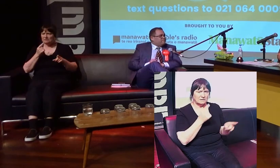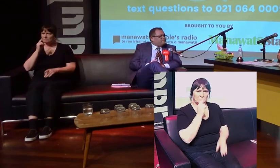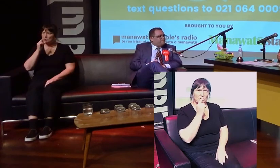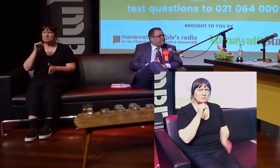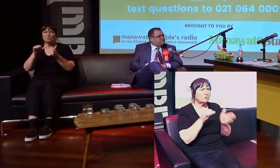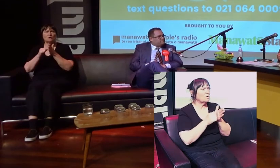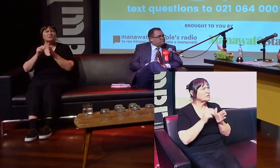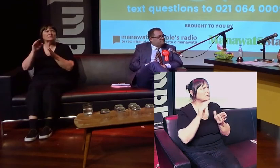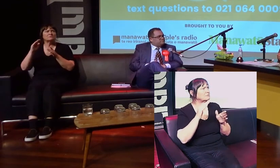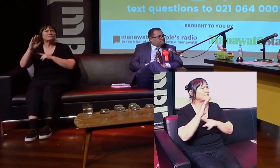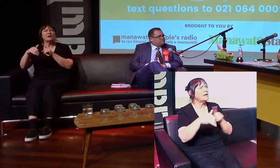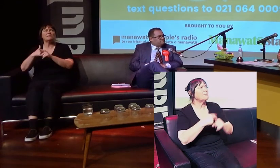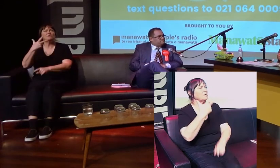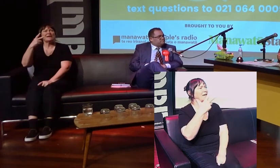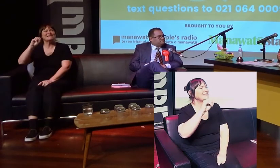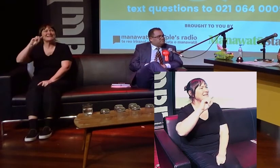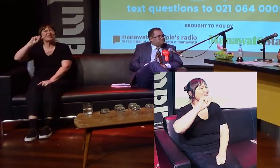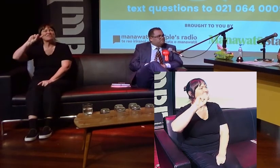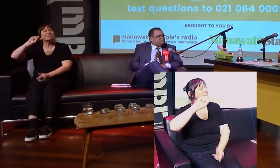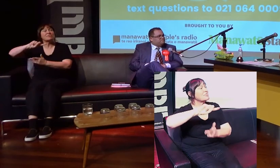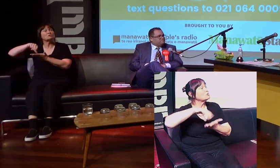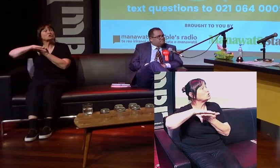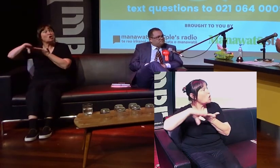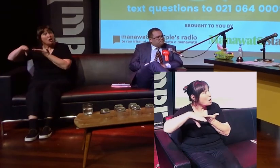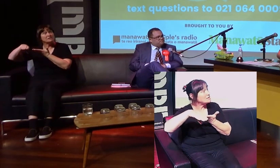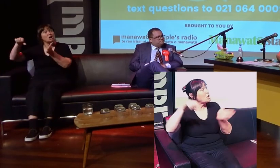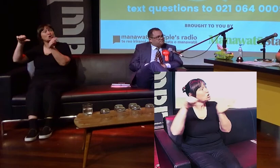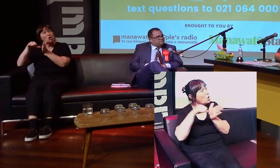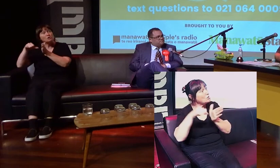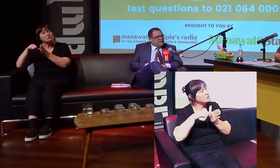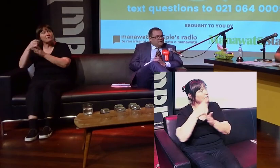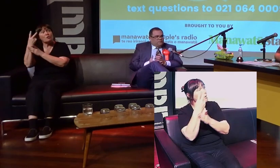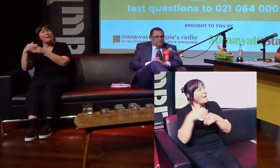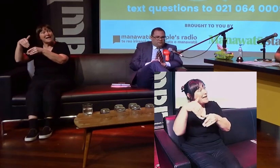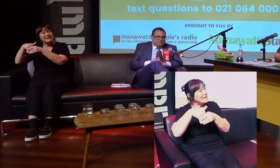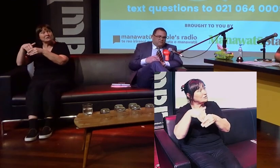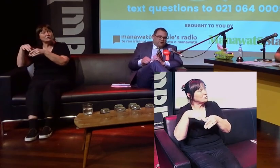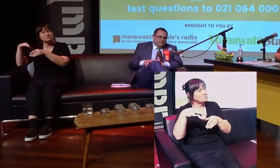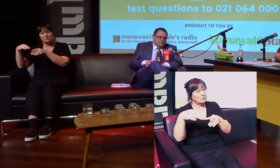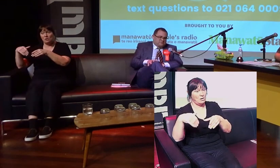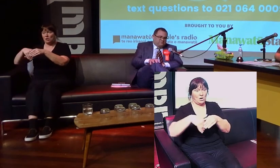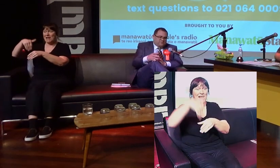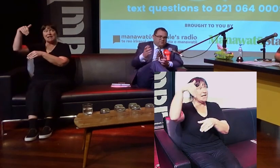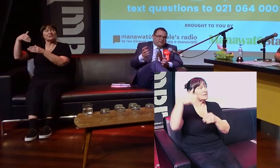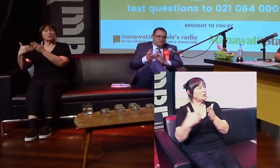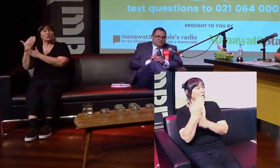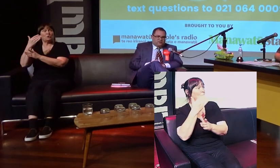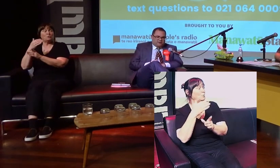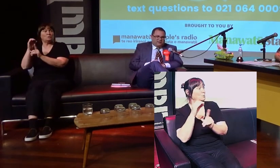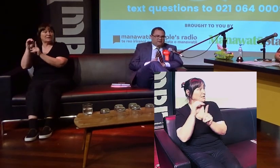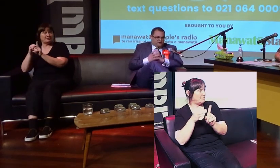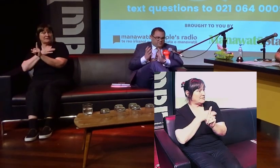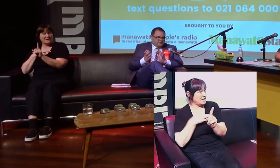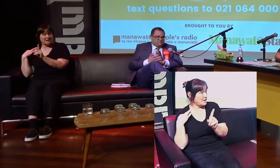for a by-election. Can you justify that in your own head? Well, I think the reality is if there is a by-election,